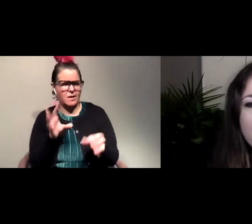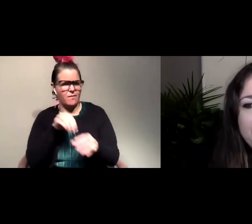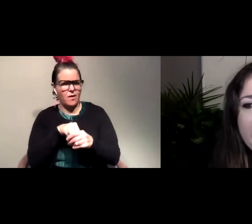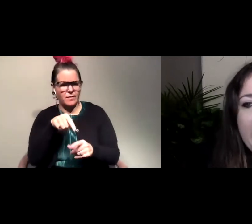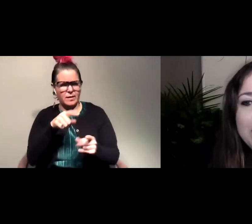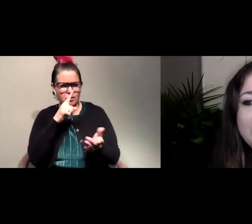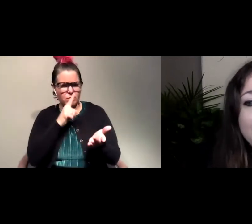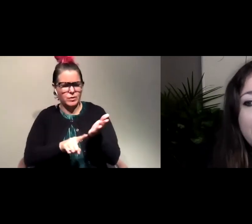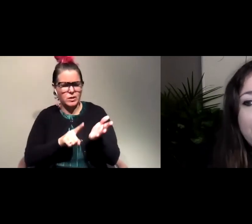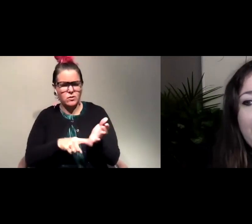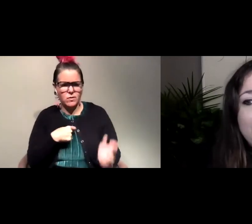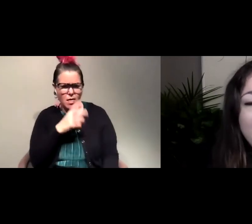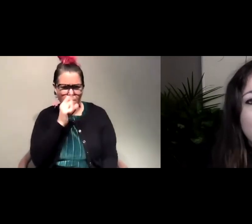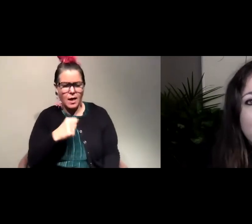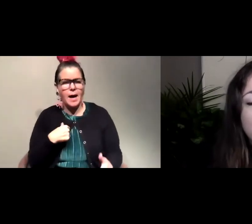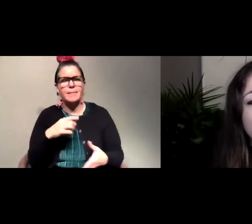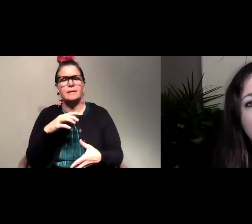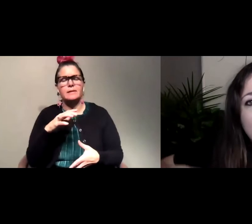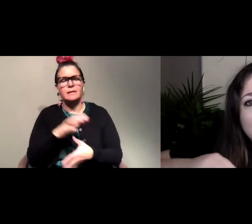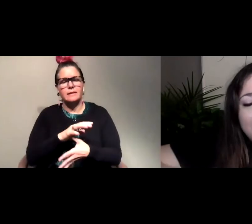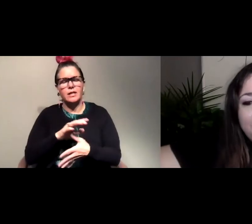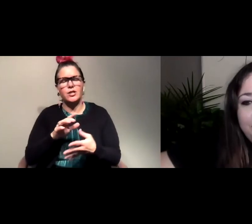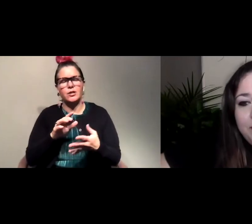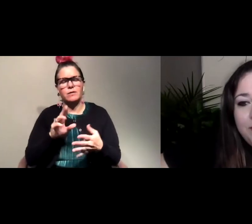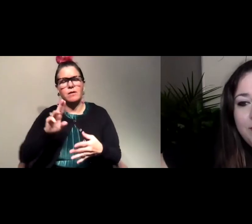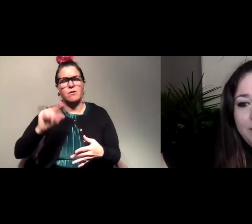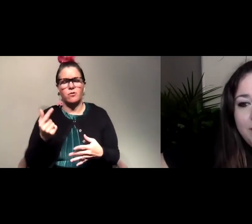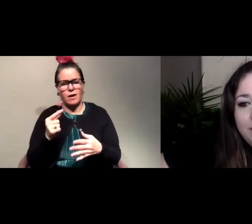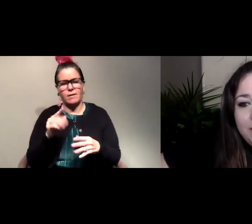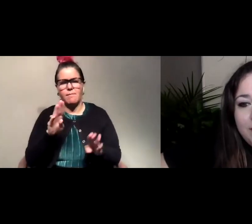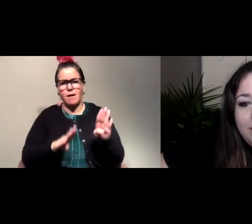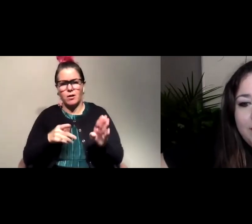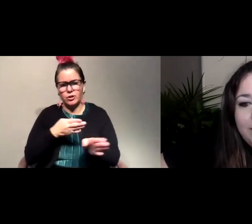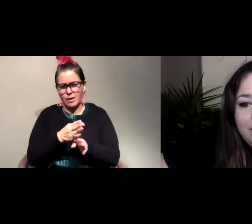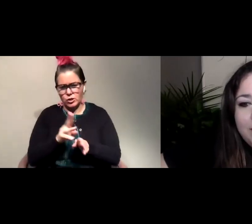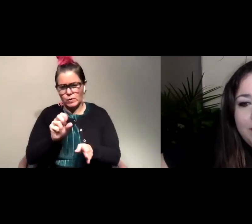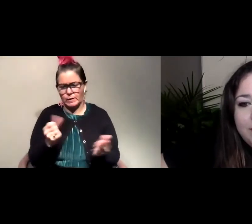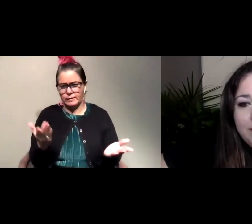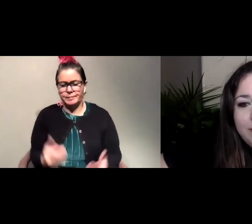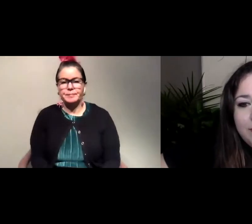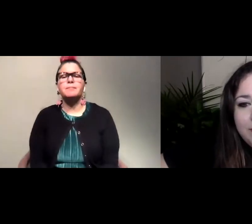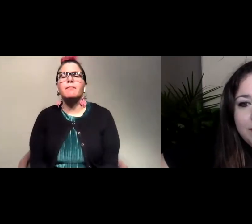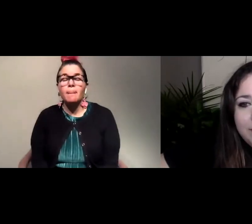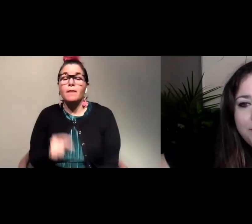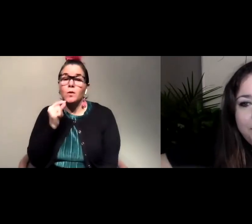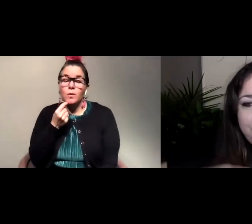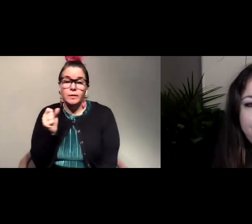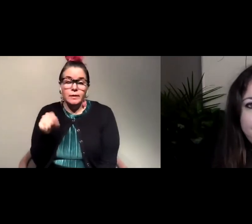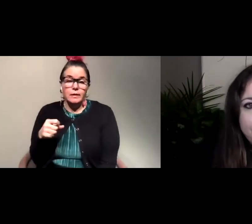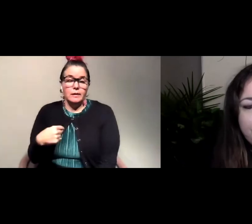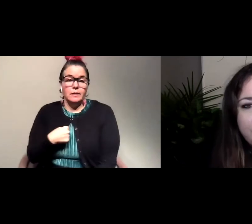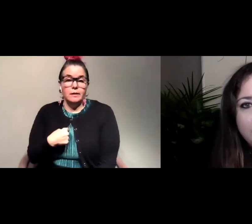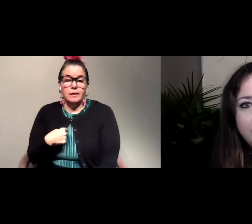so interesting. I'm a senior undergrad bio major in the US. Cool. Yeah. So I